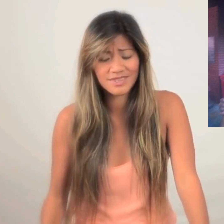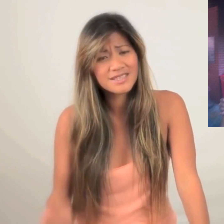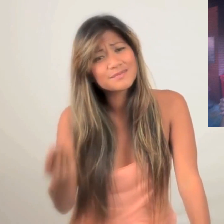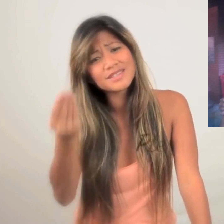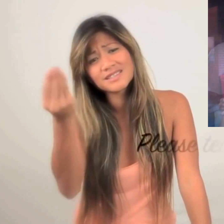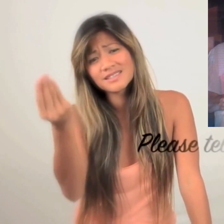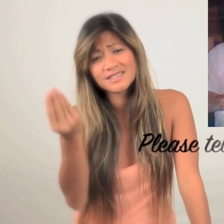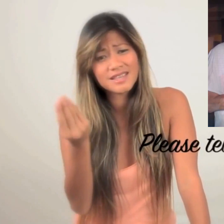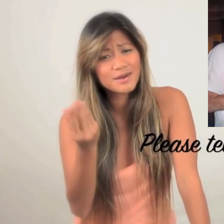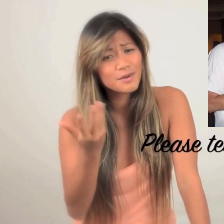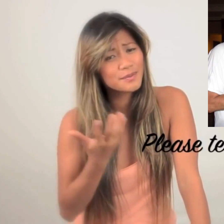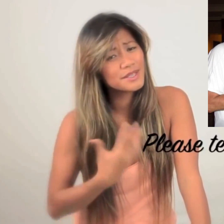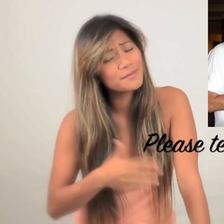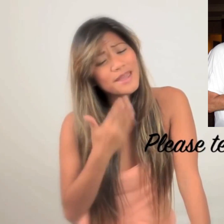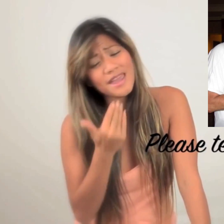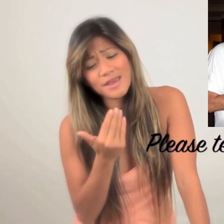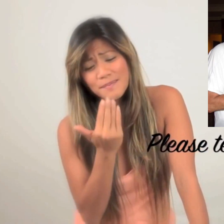Please tell me, baby